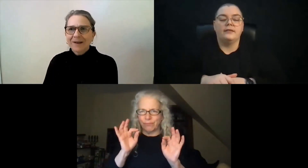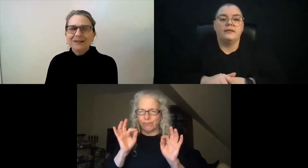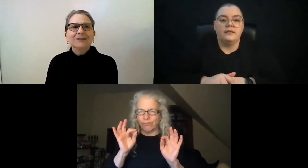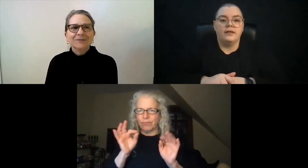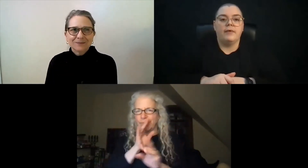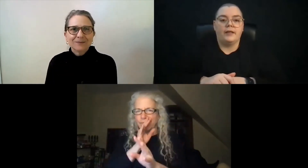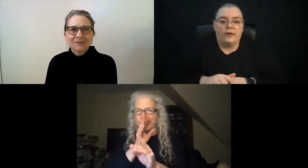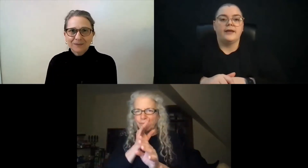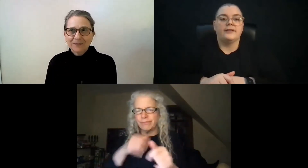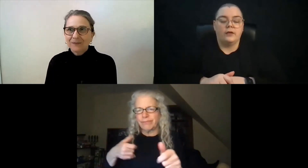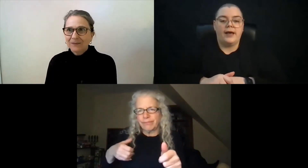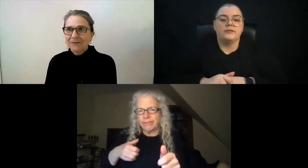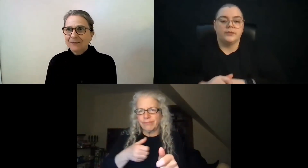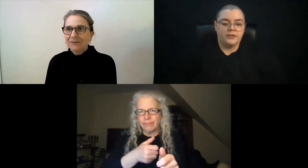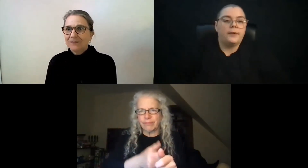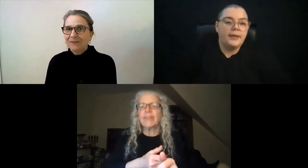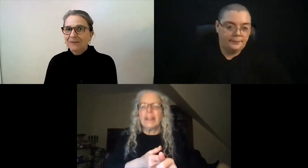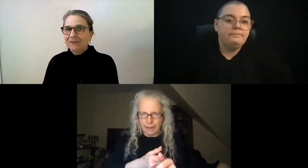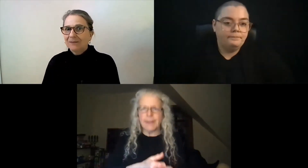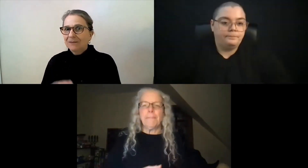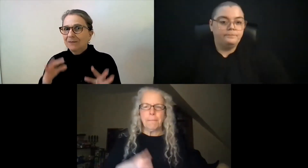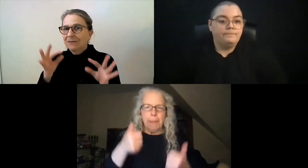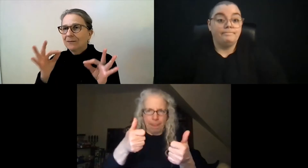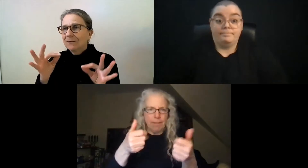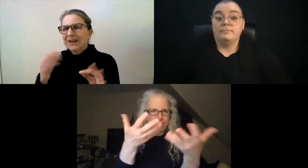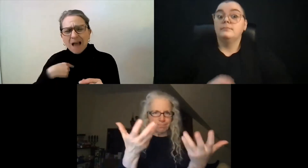attend the regular ASL class once they're ready.